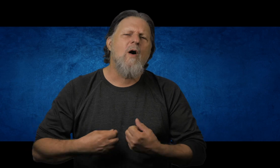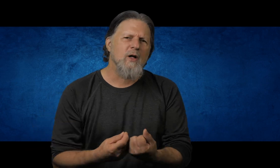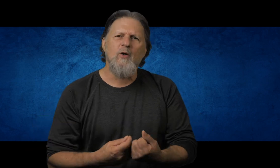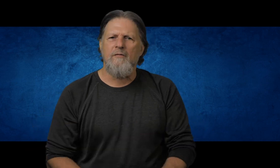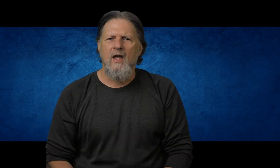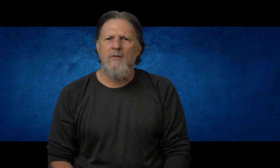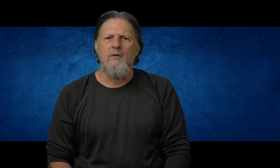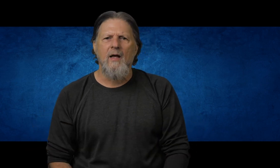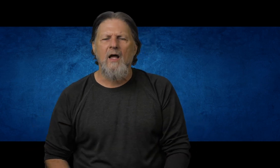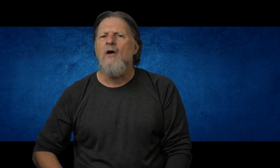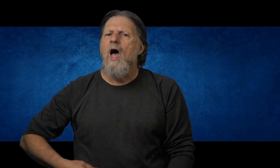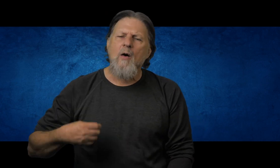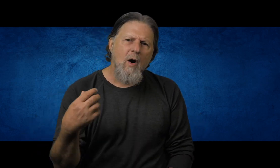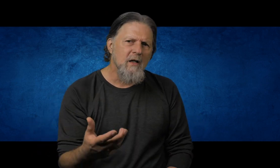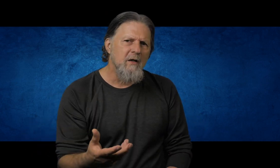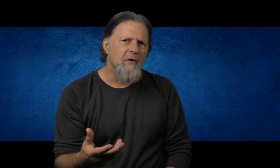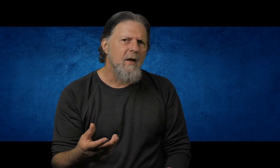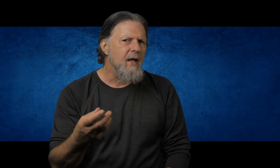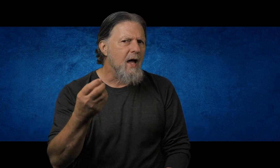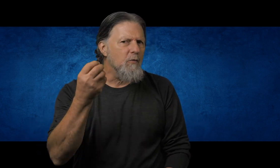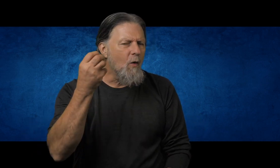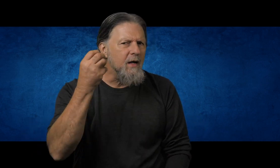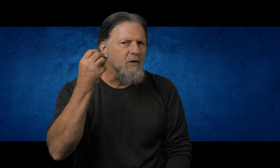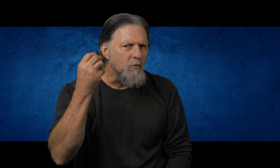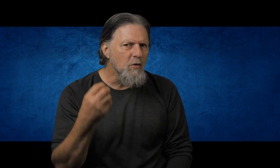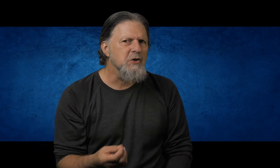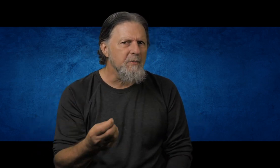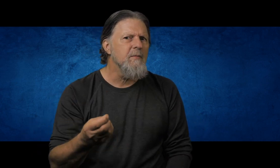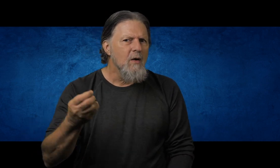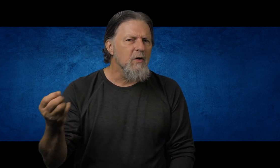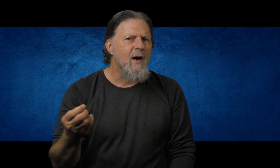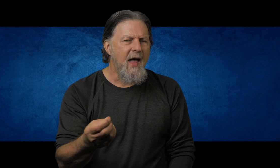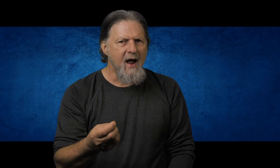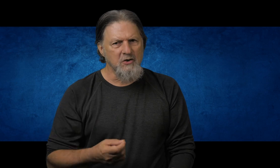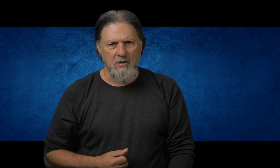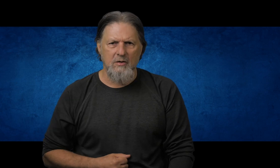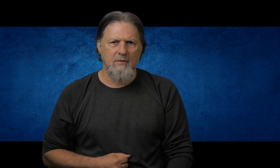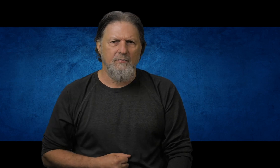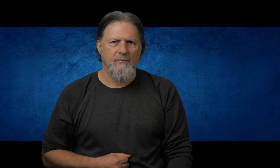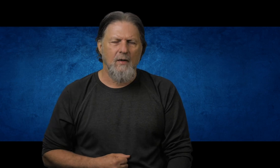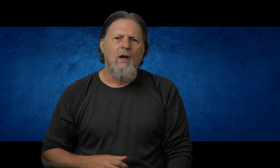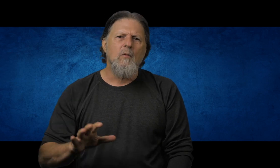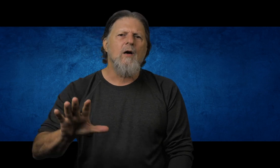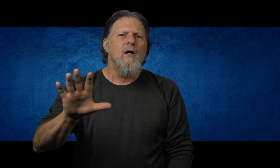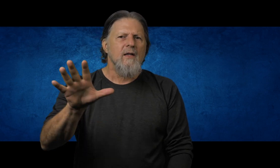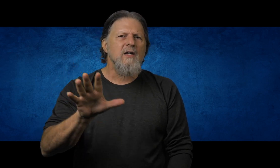want to glorify him with my life. I want to live for him and I want to worship him with my actions. Well, thanks